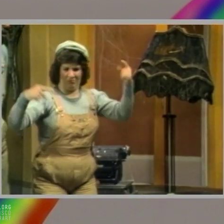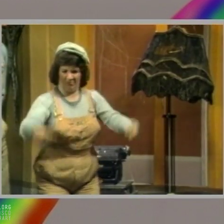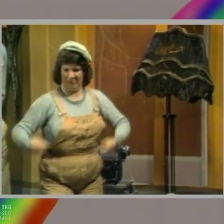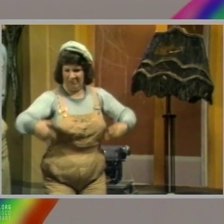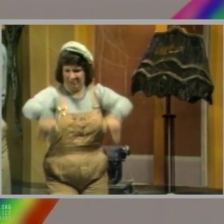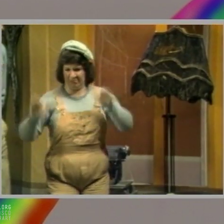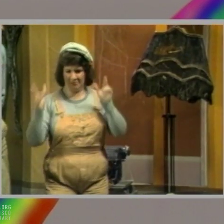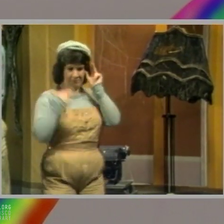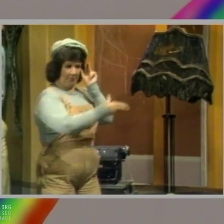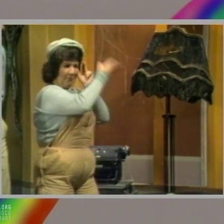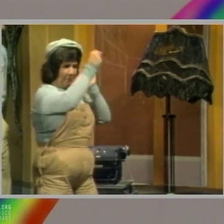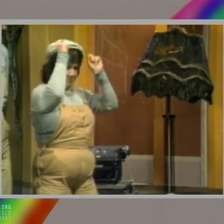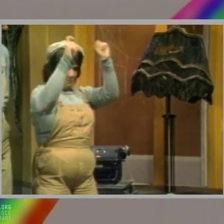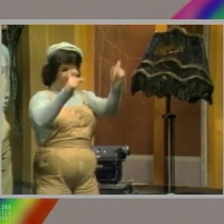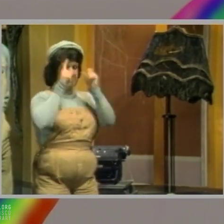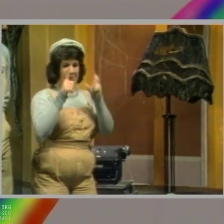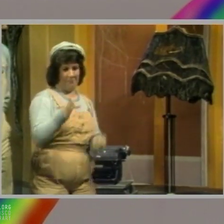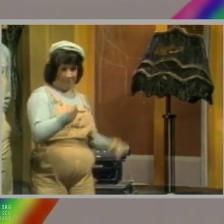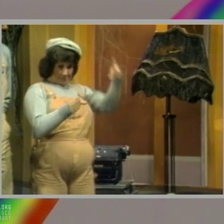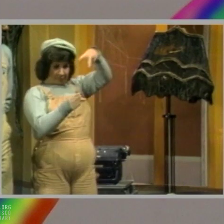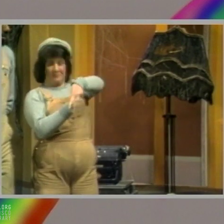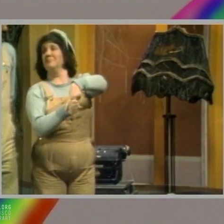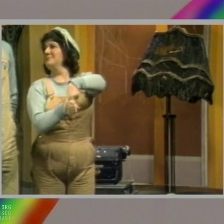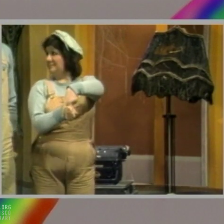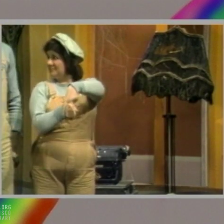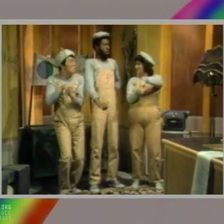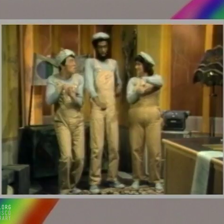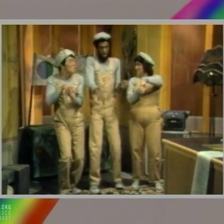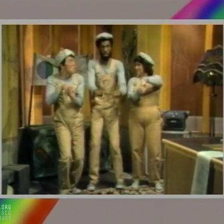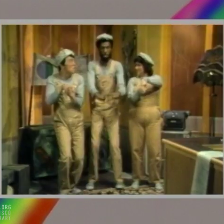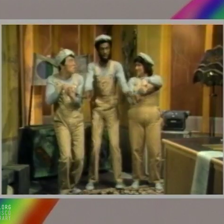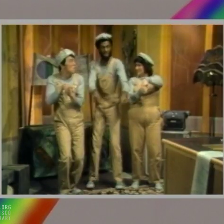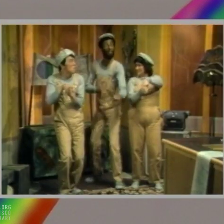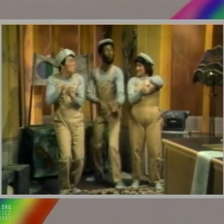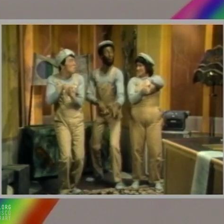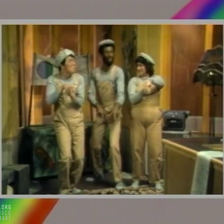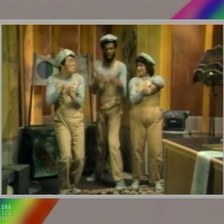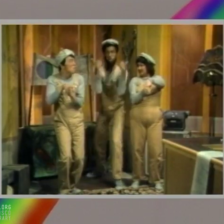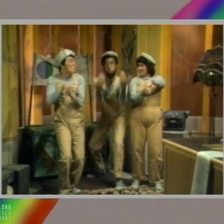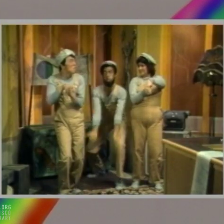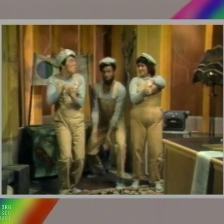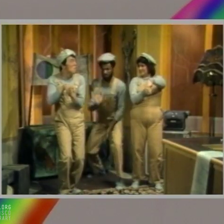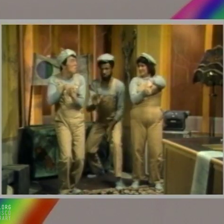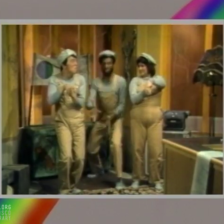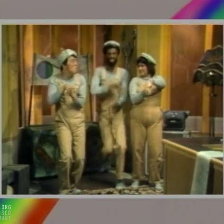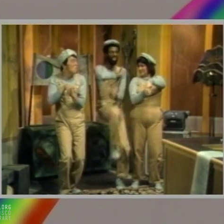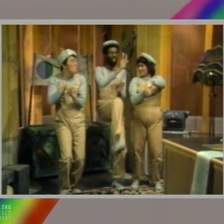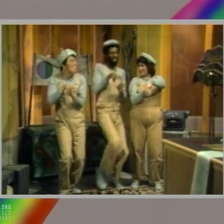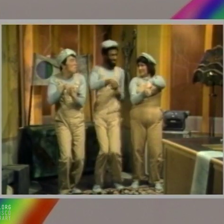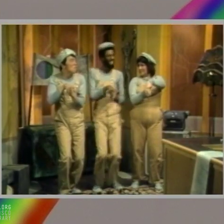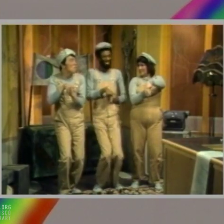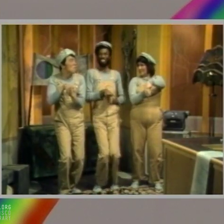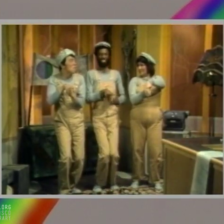nervy, swervy, head of chopper on a three-wheel wonder bike. And Sir Winston Cheap Thrill sedately starts his single-cylinder scooter.